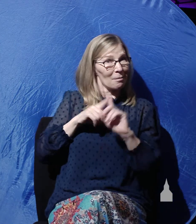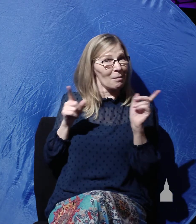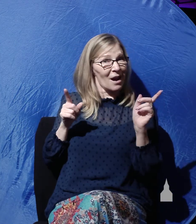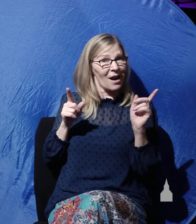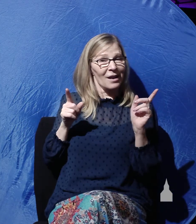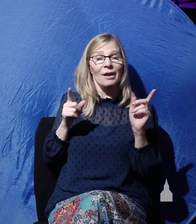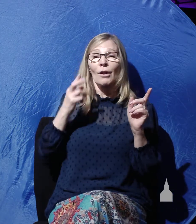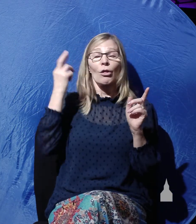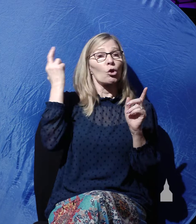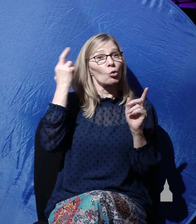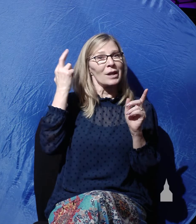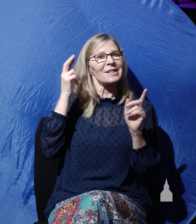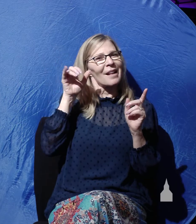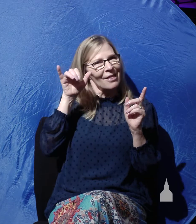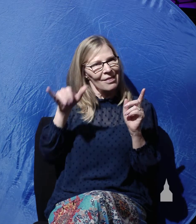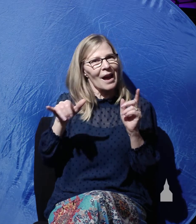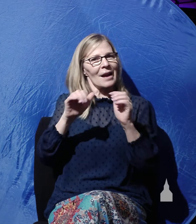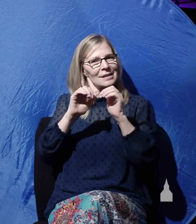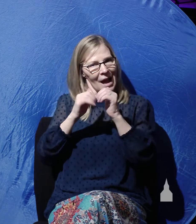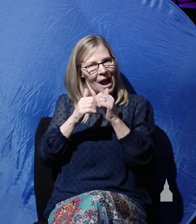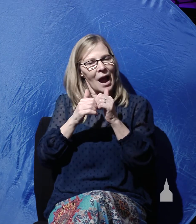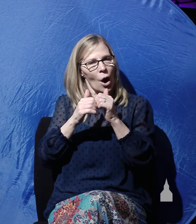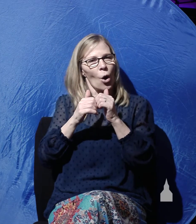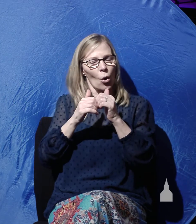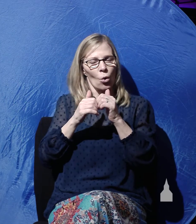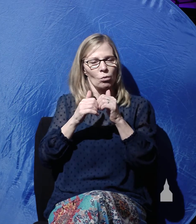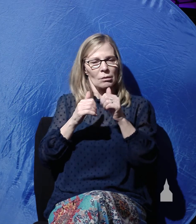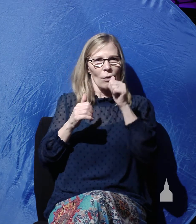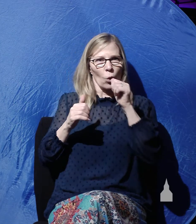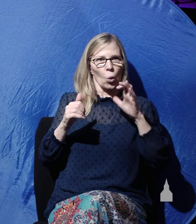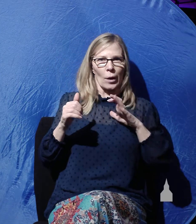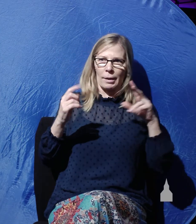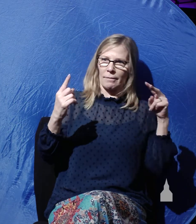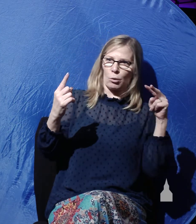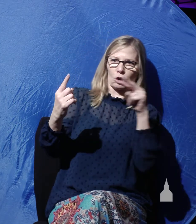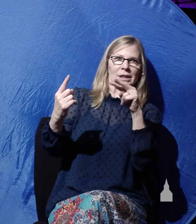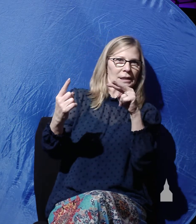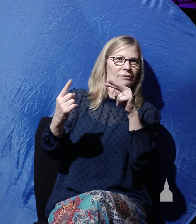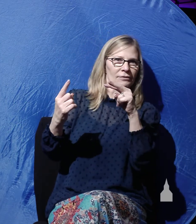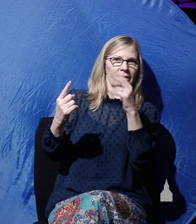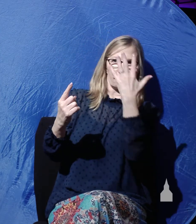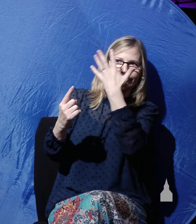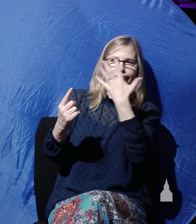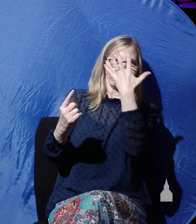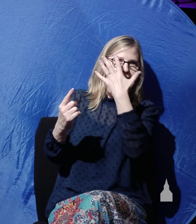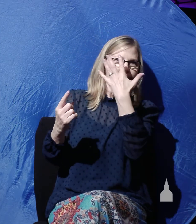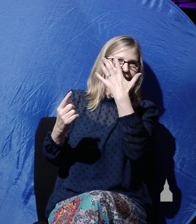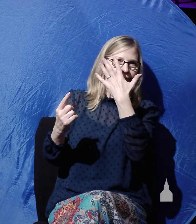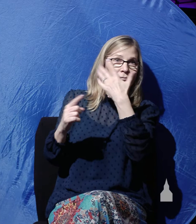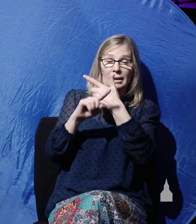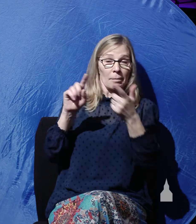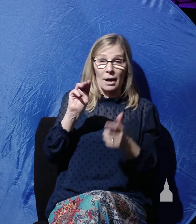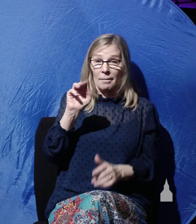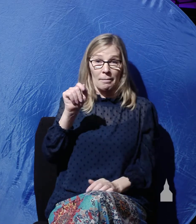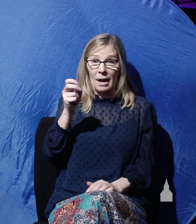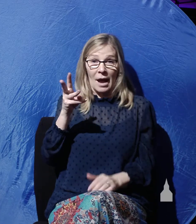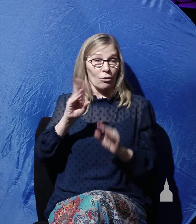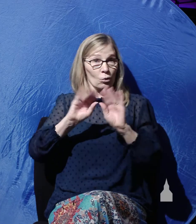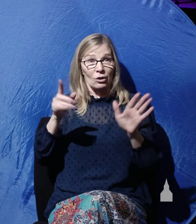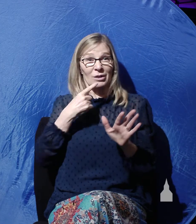that because this is how the angel appeared to the women as a young man. However, Matthew tells us very clearly that he was